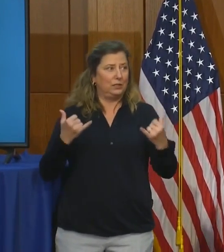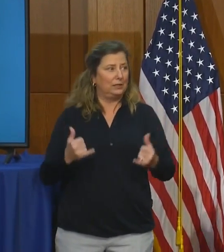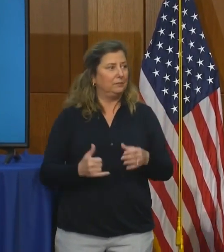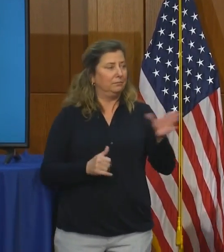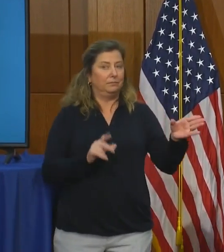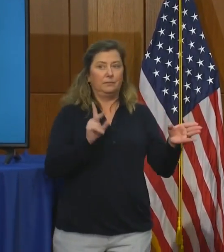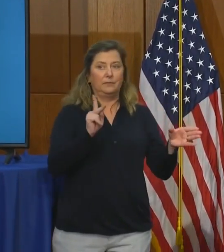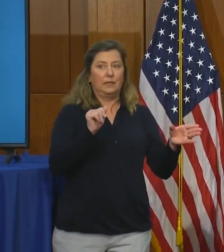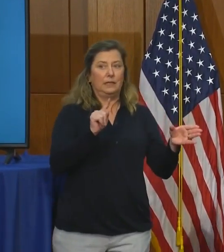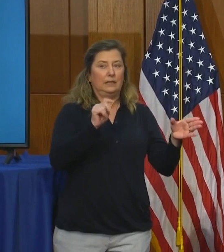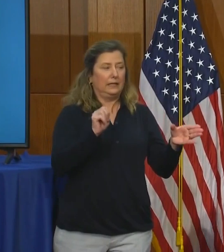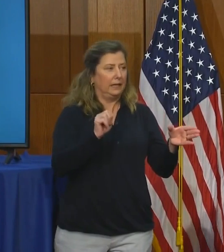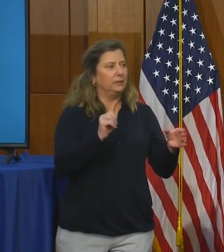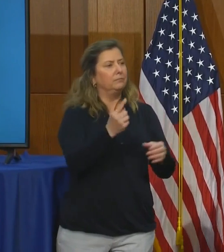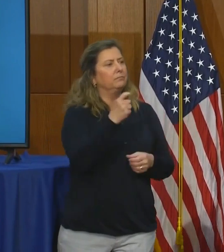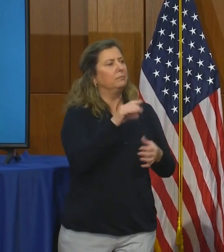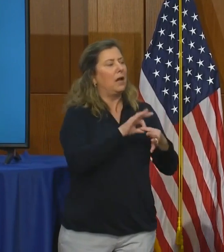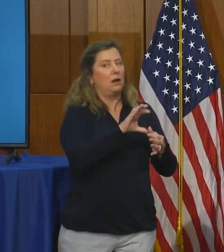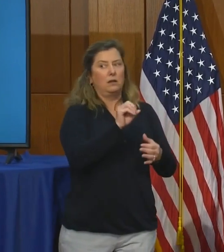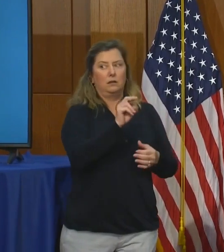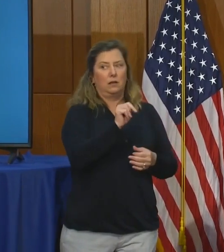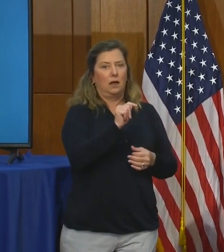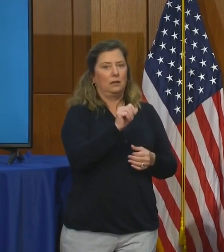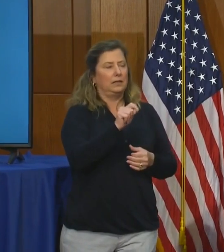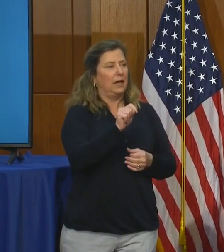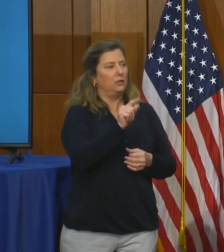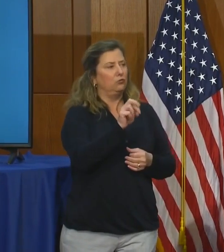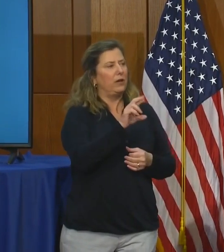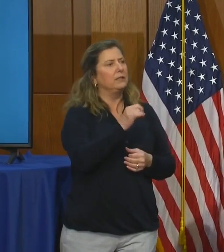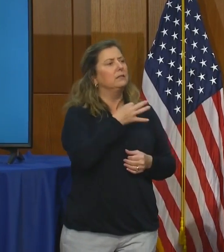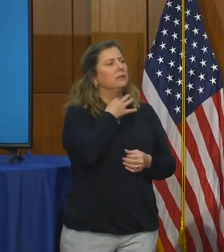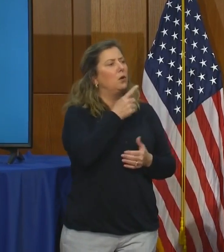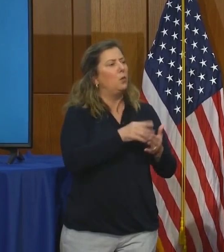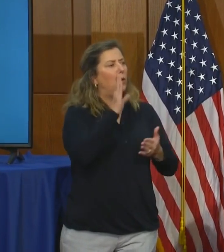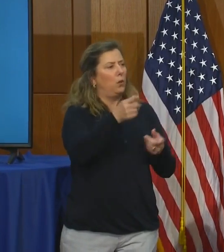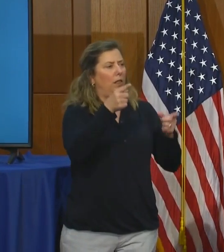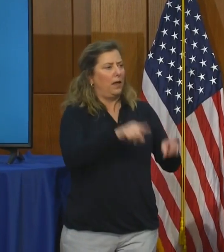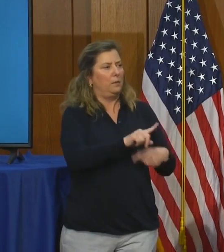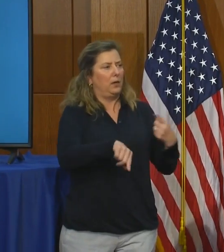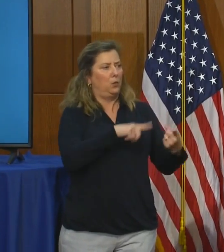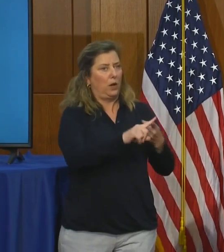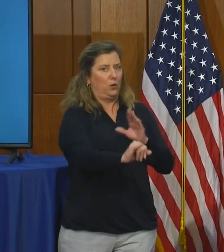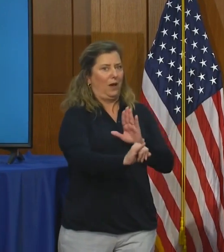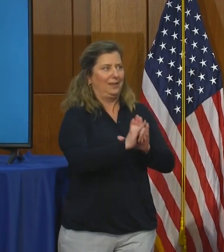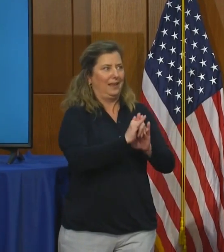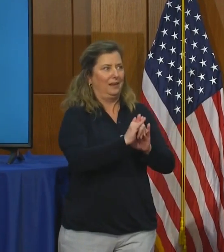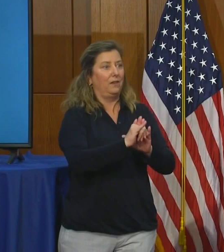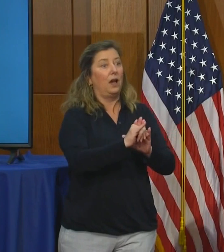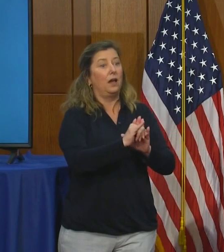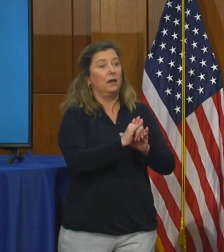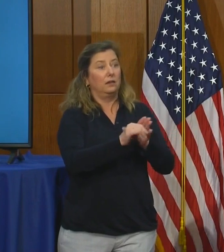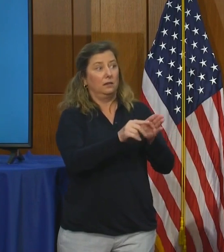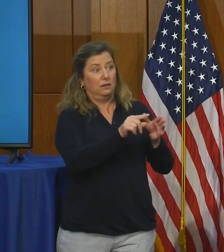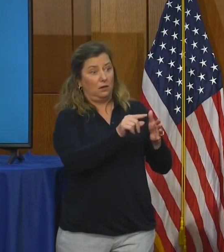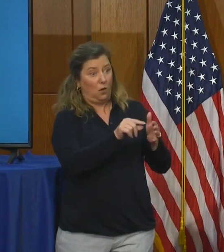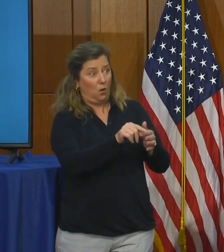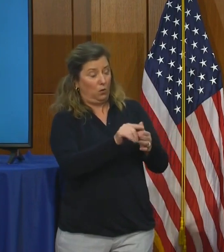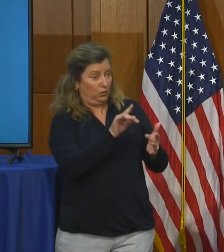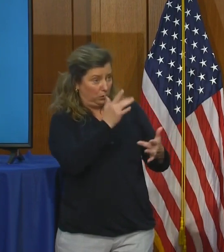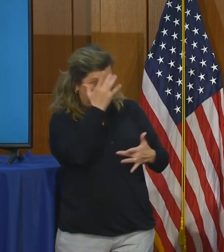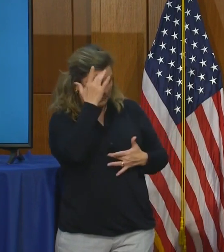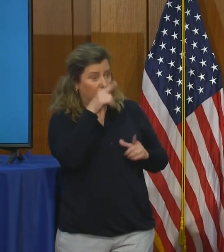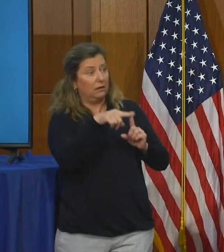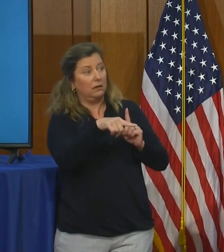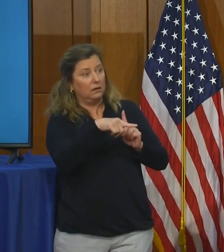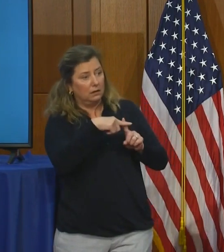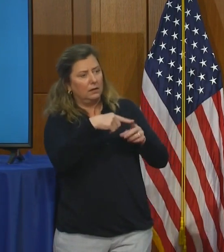Yeah, about contact tracing, I was hoping to clarify what will happen when you identify the contacts of the cases that we're